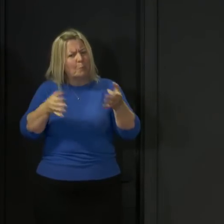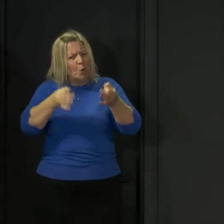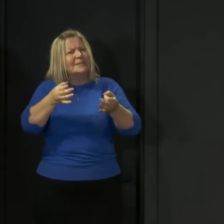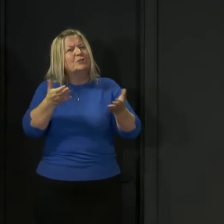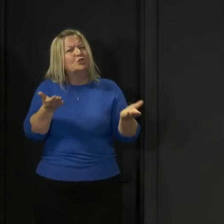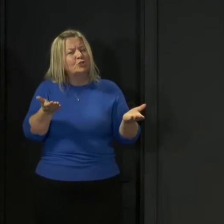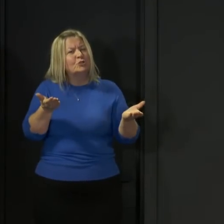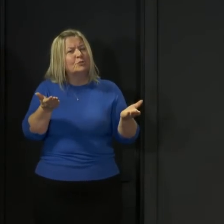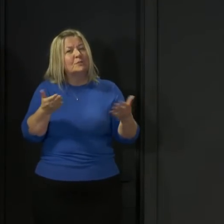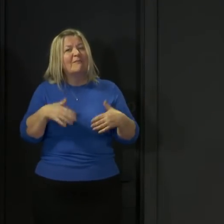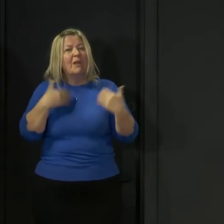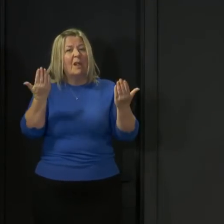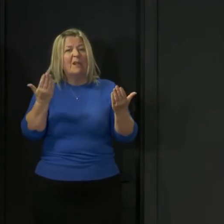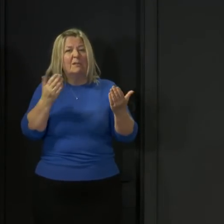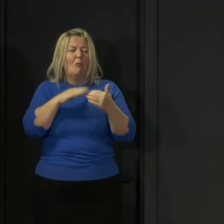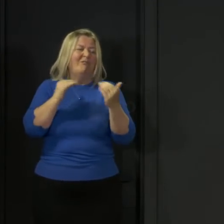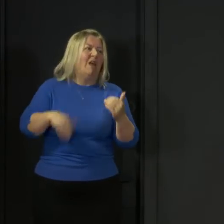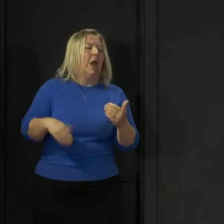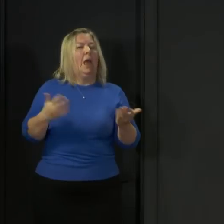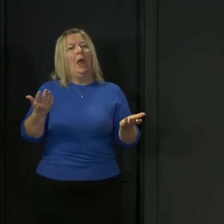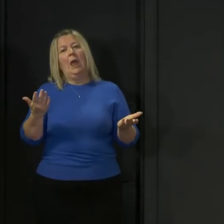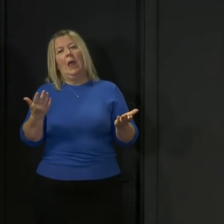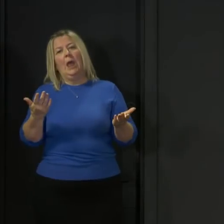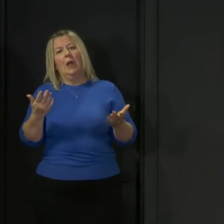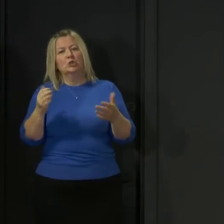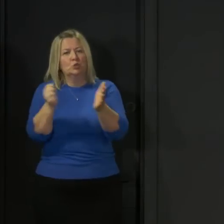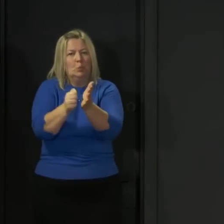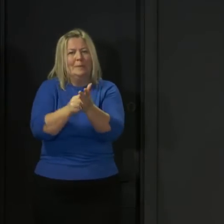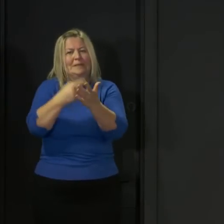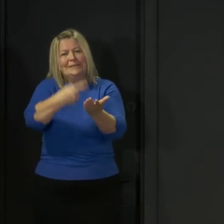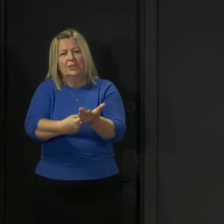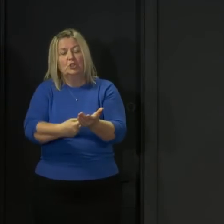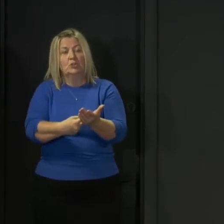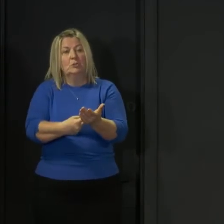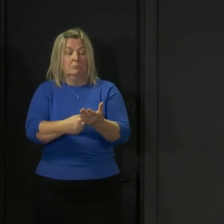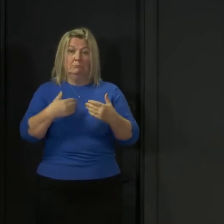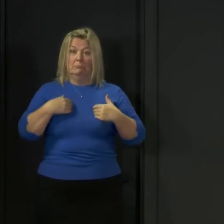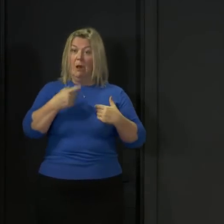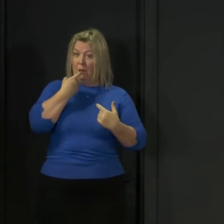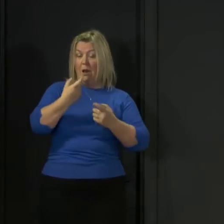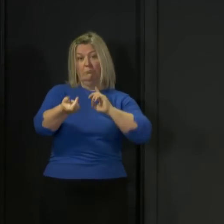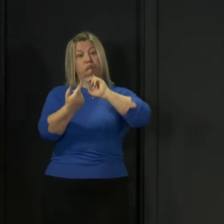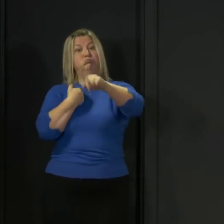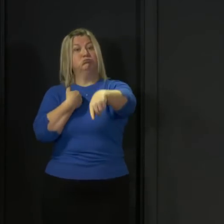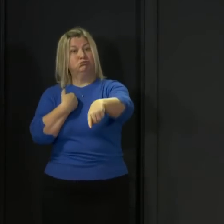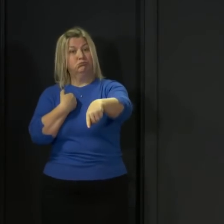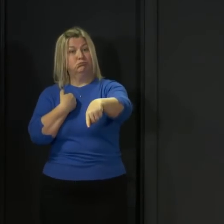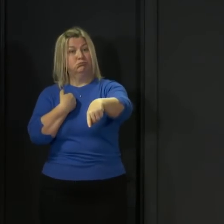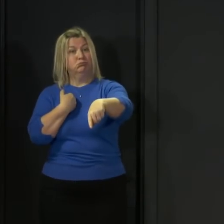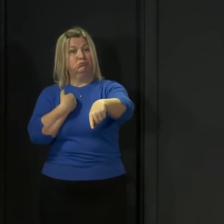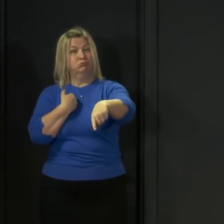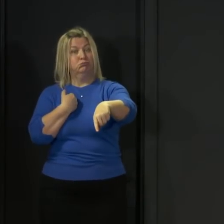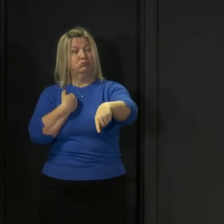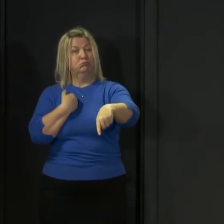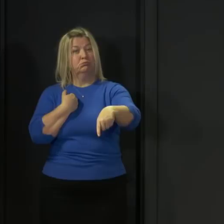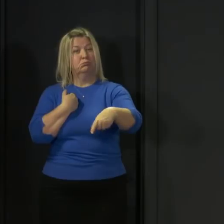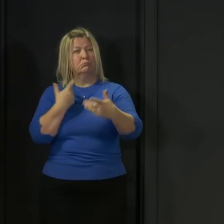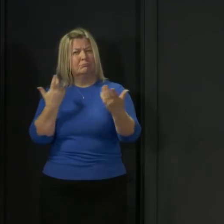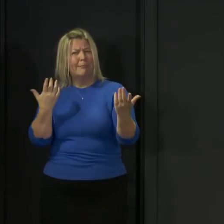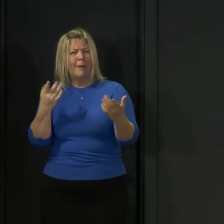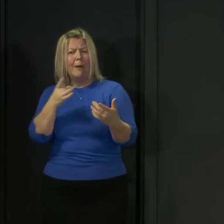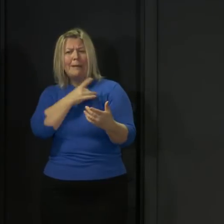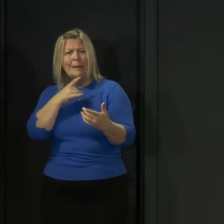are unfair or not well founded we can answer back in a way that officials and clinicians who remember